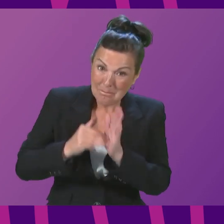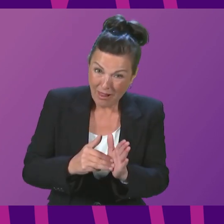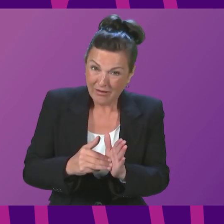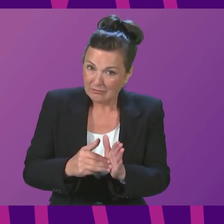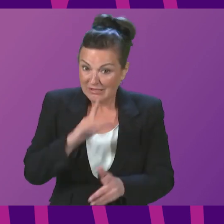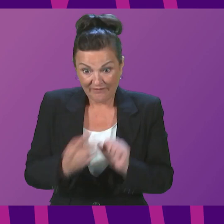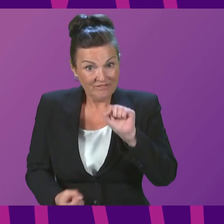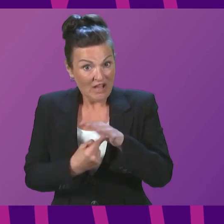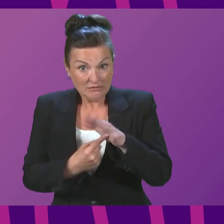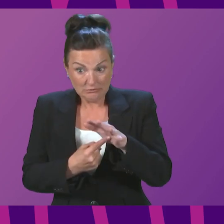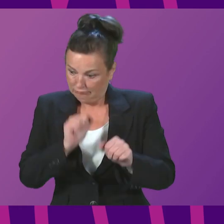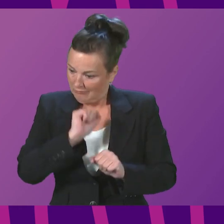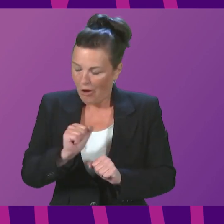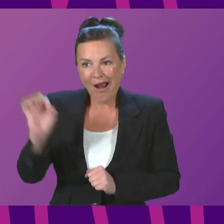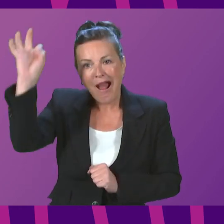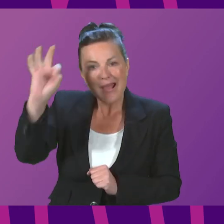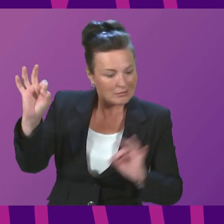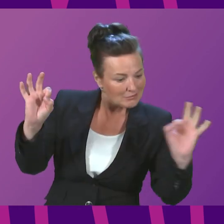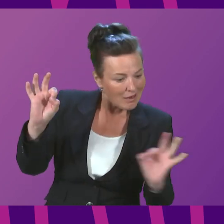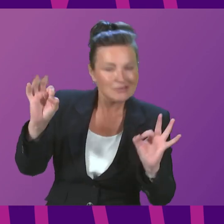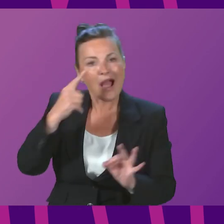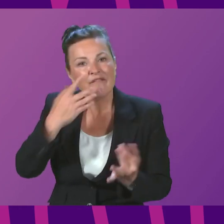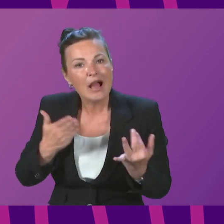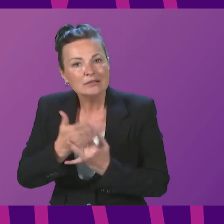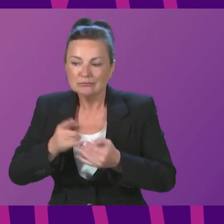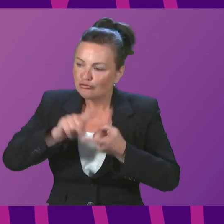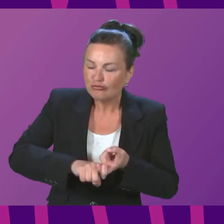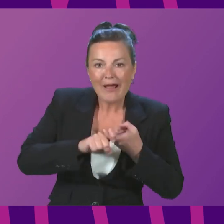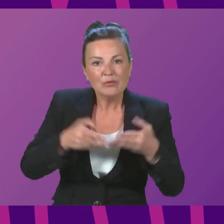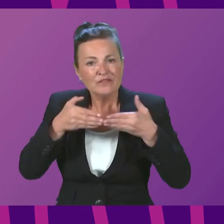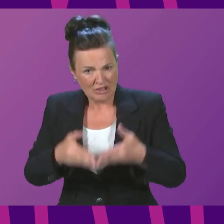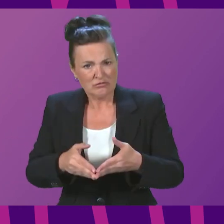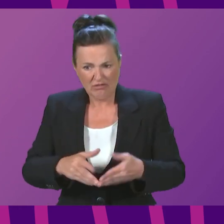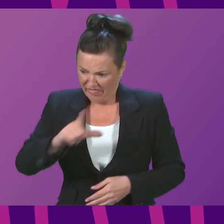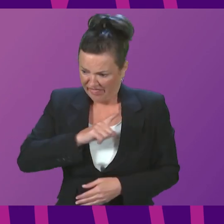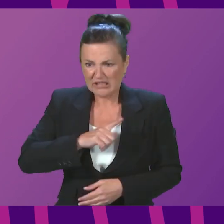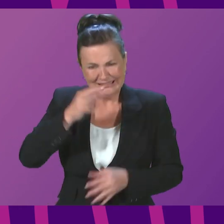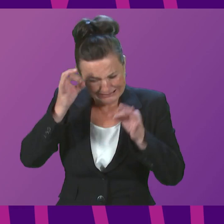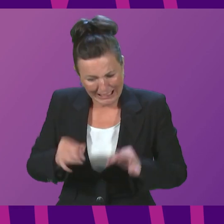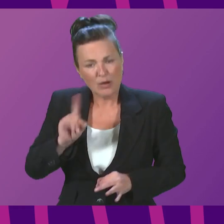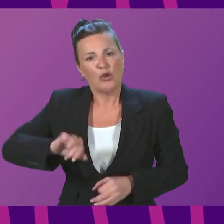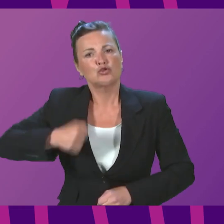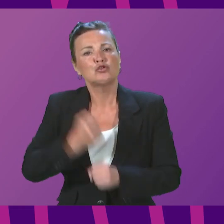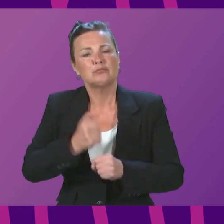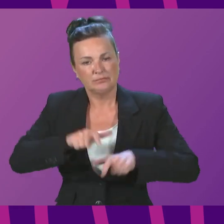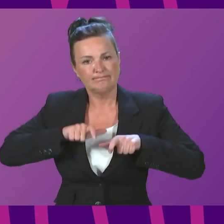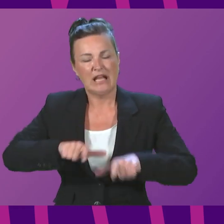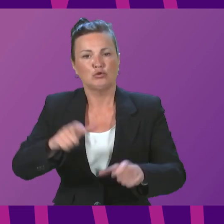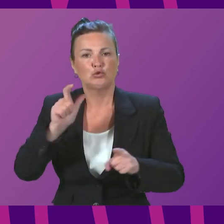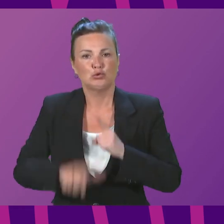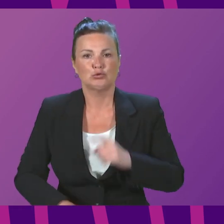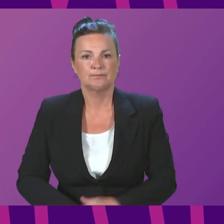It is vital that our island communities have access to reliable ferries, and that is exactly what the Government will continue to be focused on delivering.